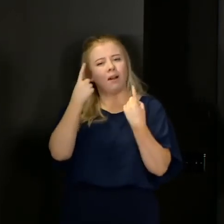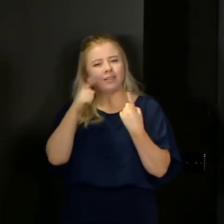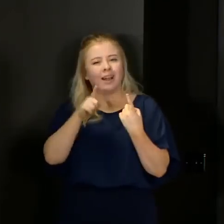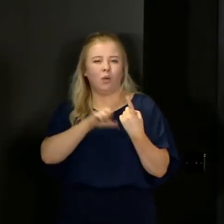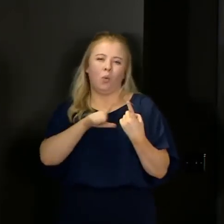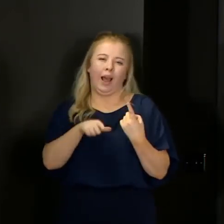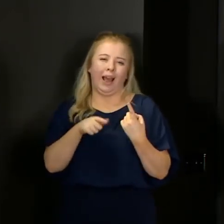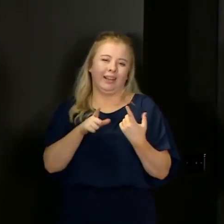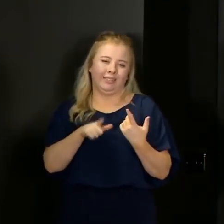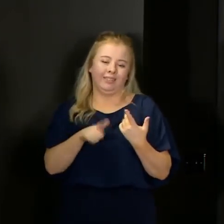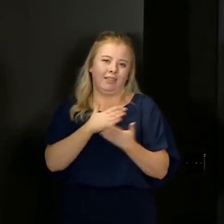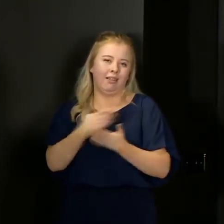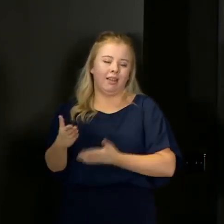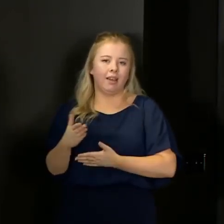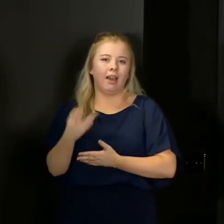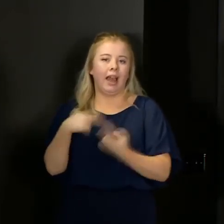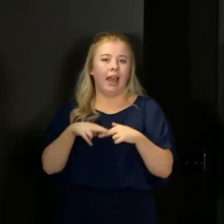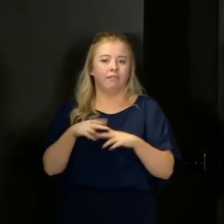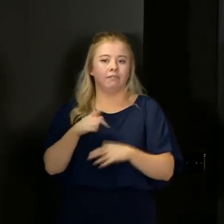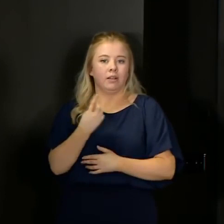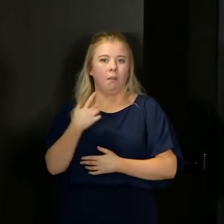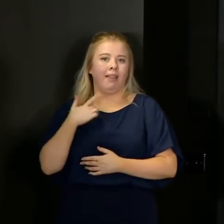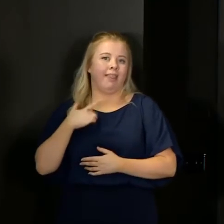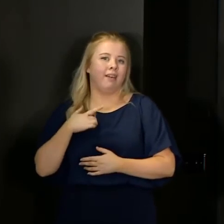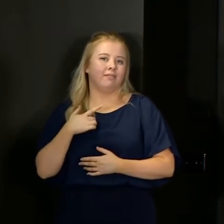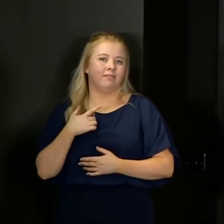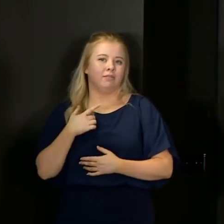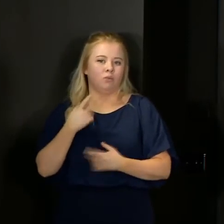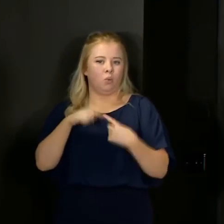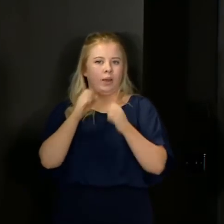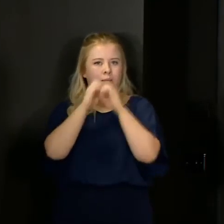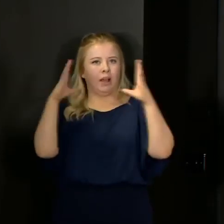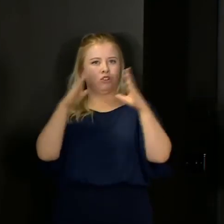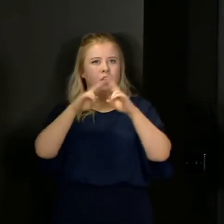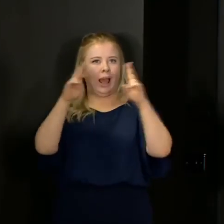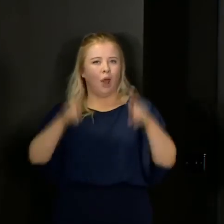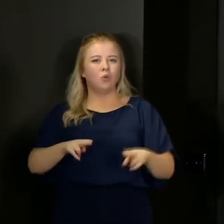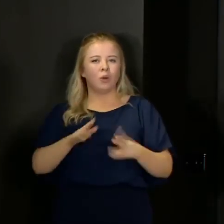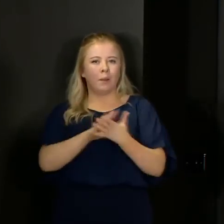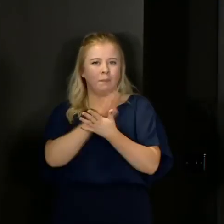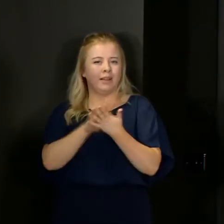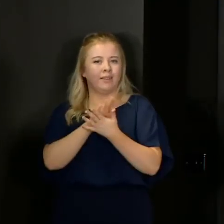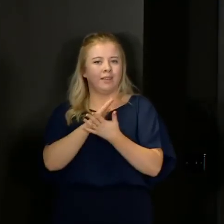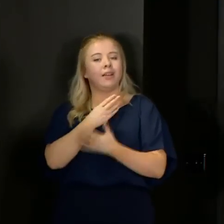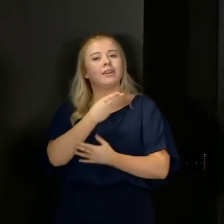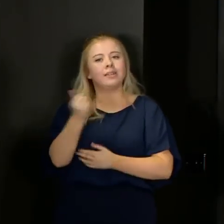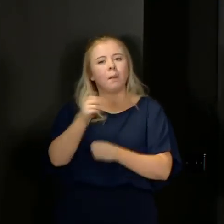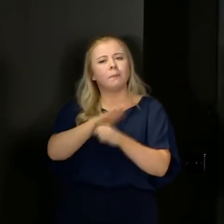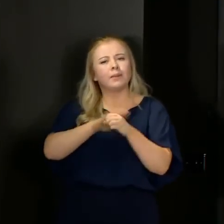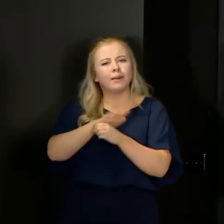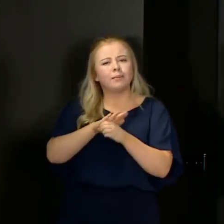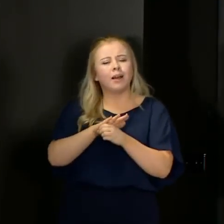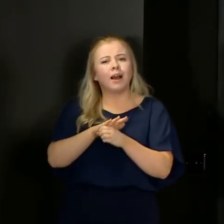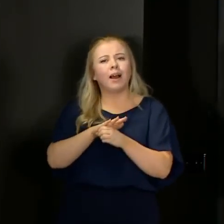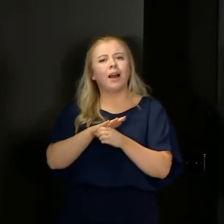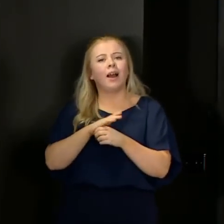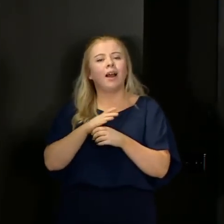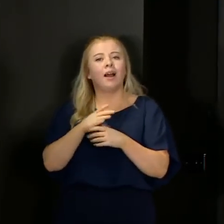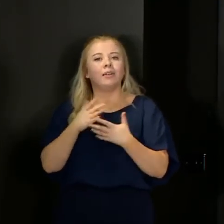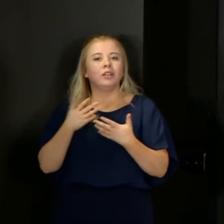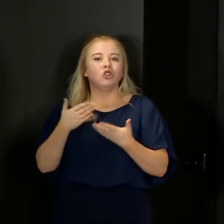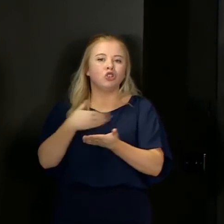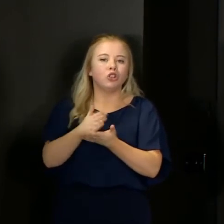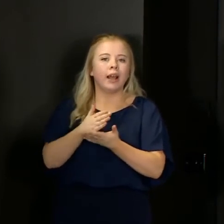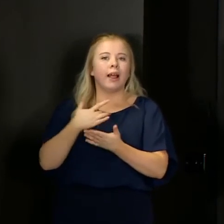-explanatory in terms of if people are living in what we conventionally think of as a household, there will be certain circumstances such as communal